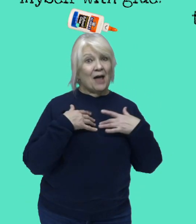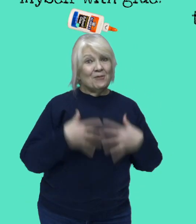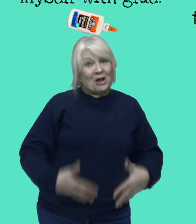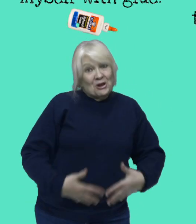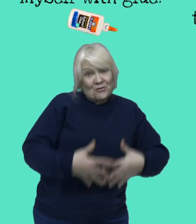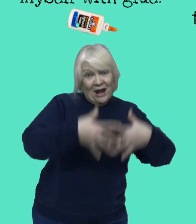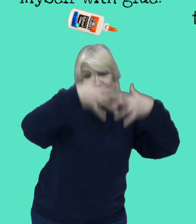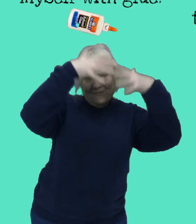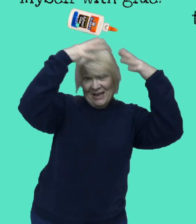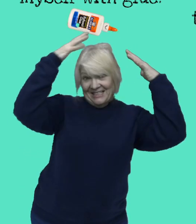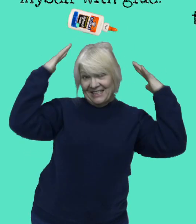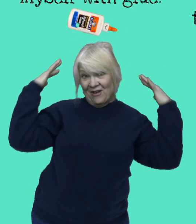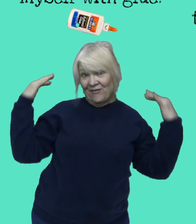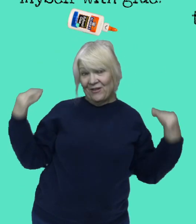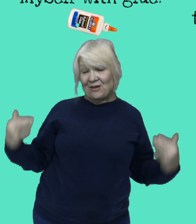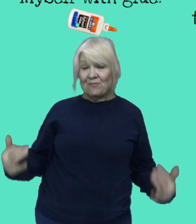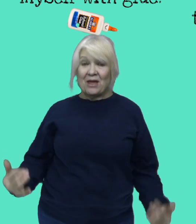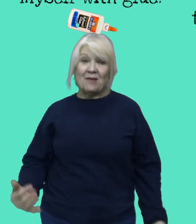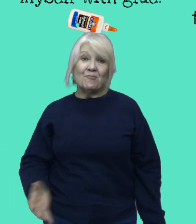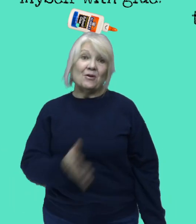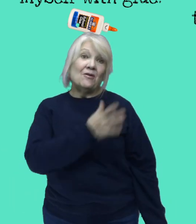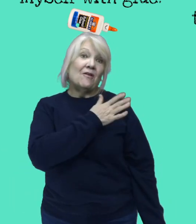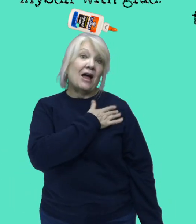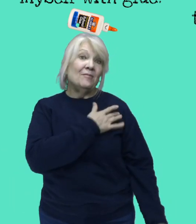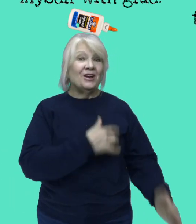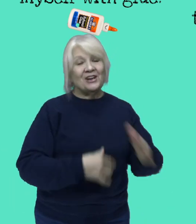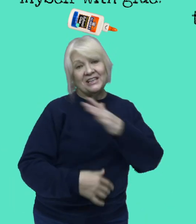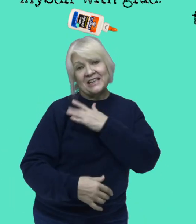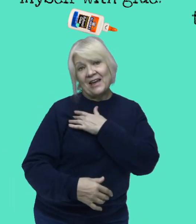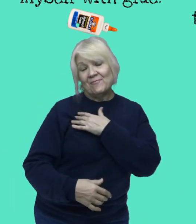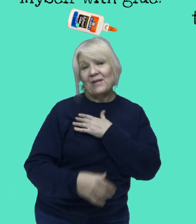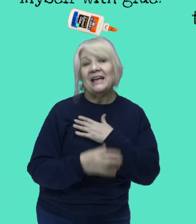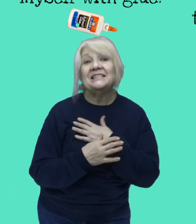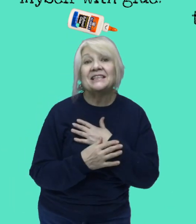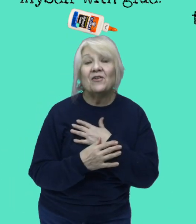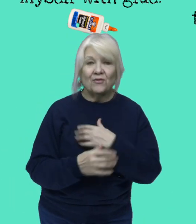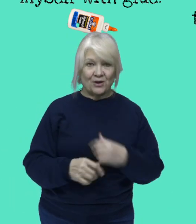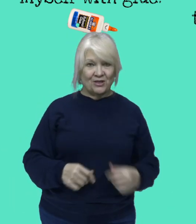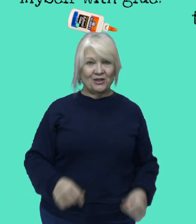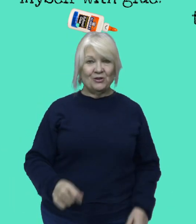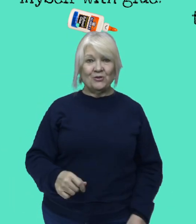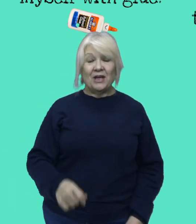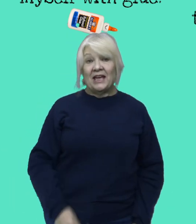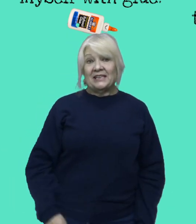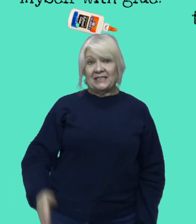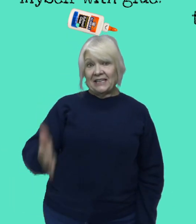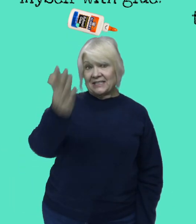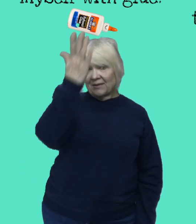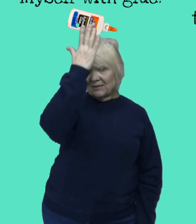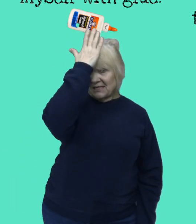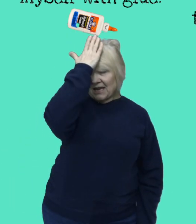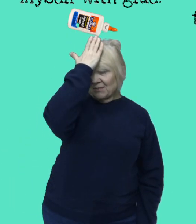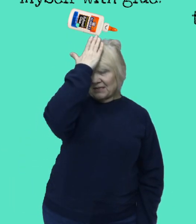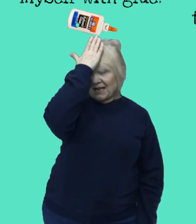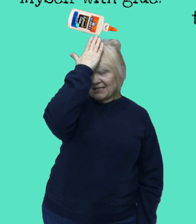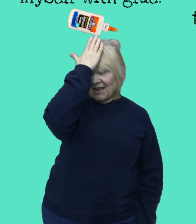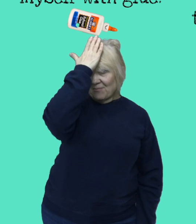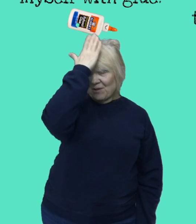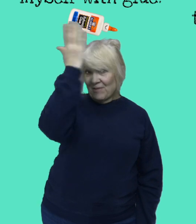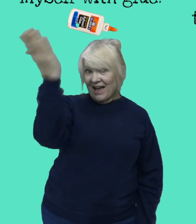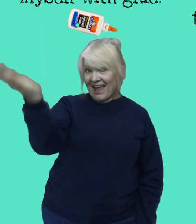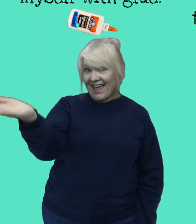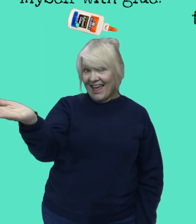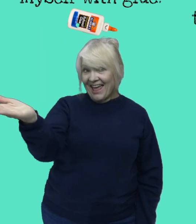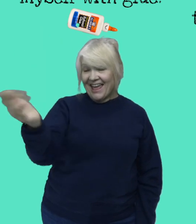I'm gonna wrap myself in paper. I'm gonna dab myself with glue. Stick some stamps on